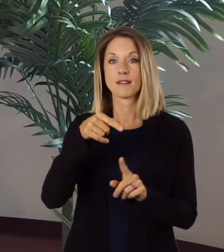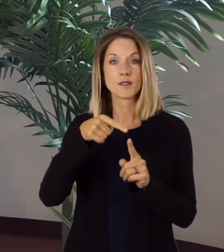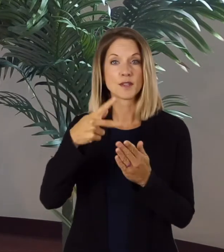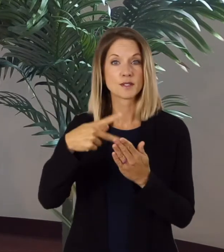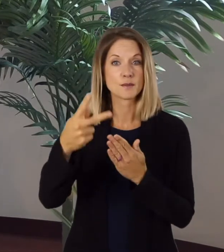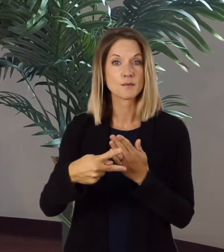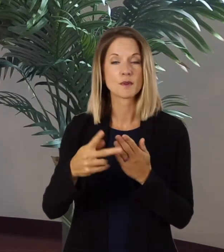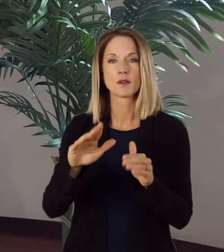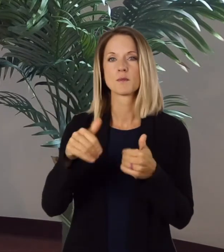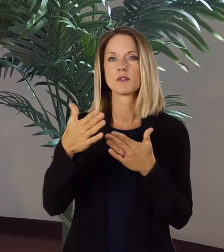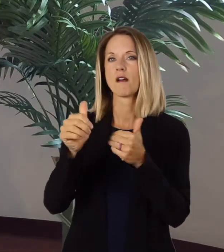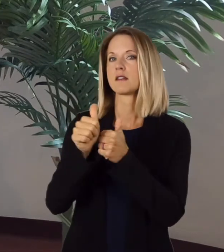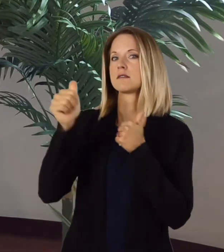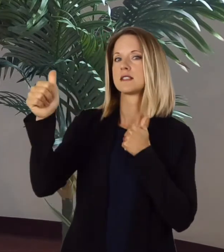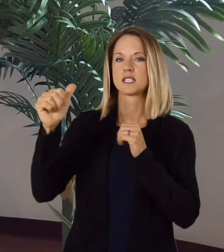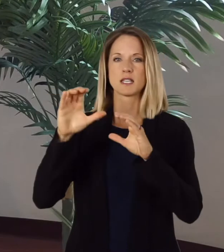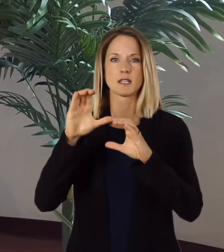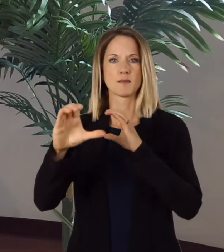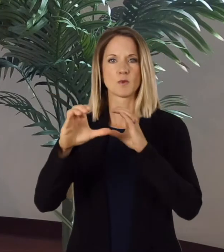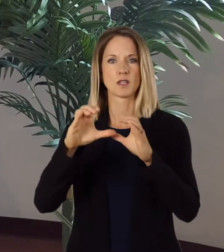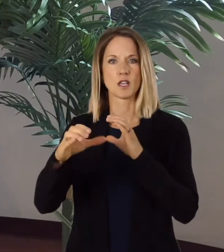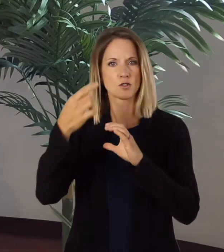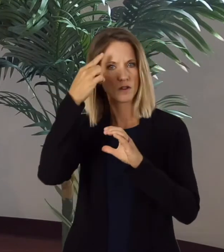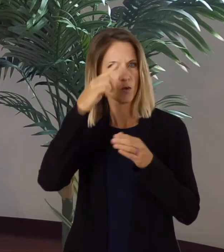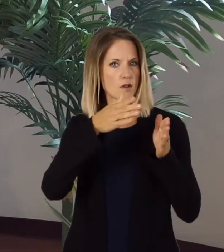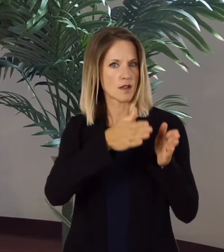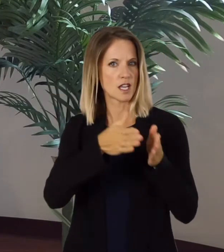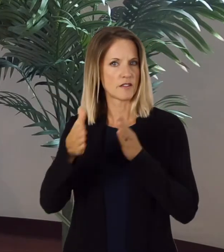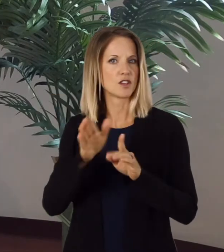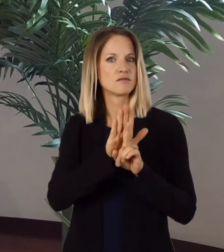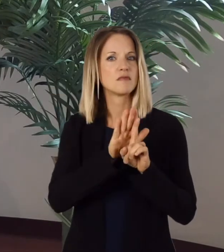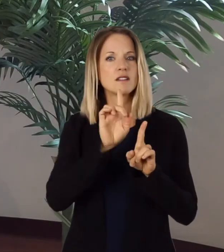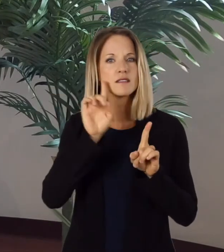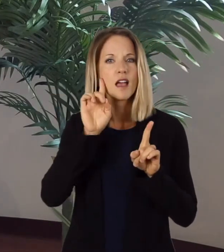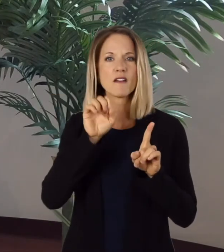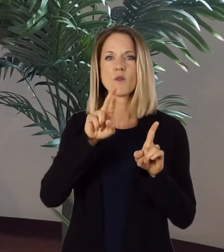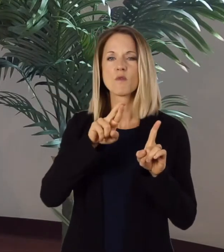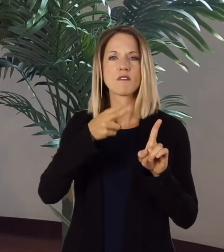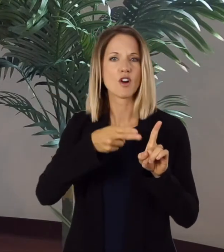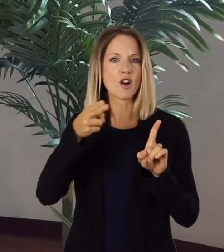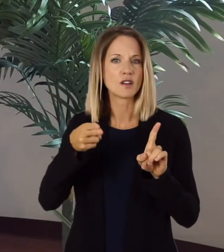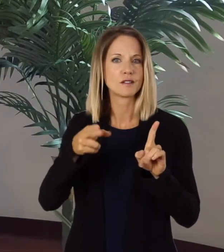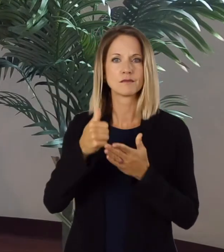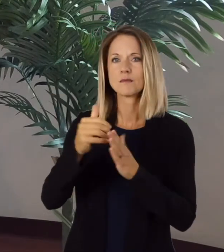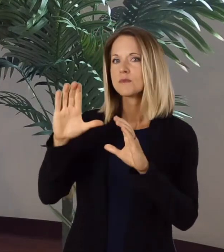distance communications for individuals who are deaf or hard of hearing to communicate through